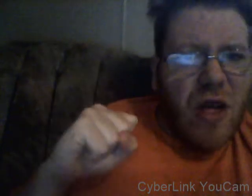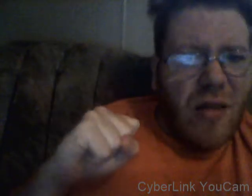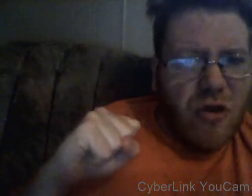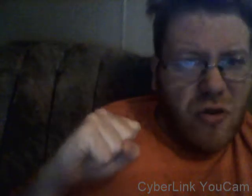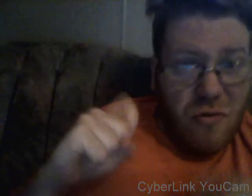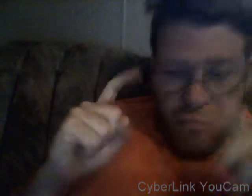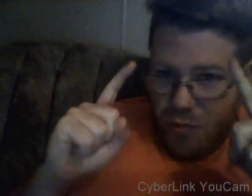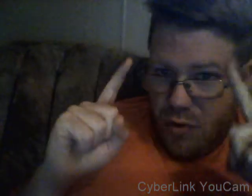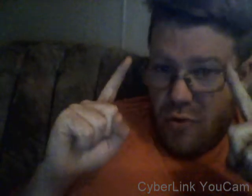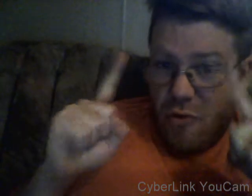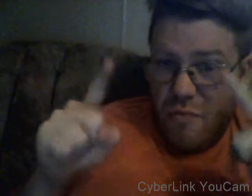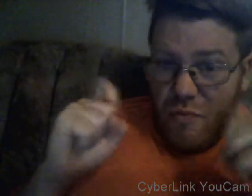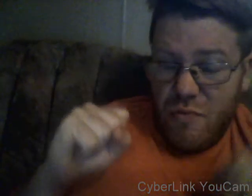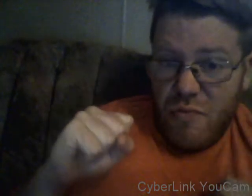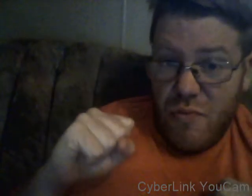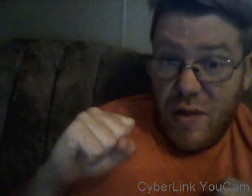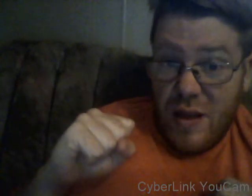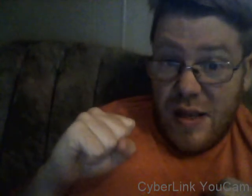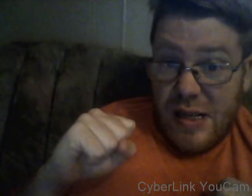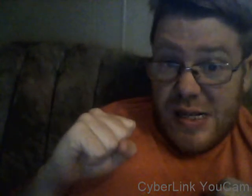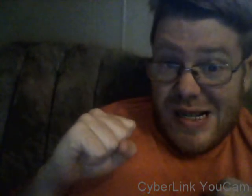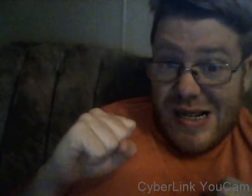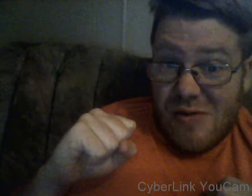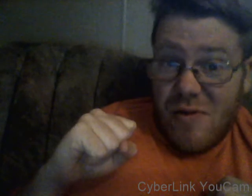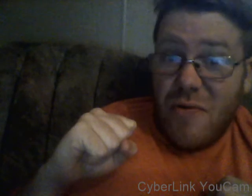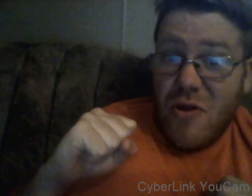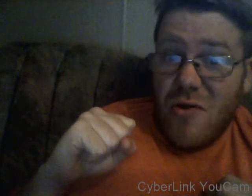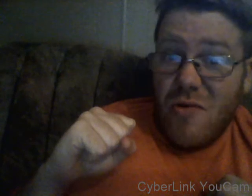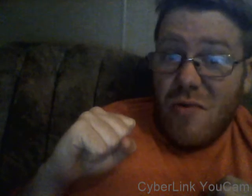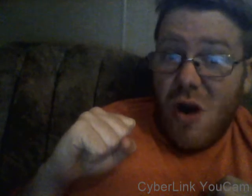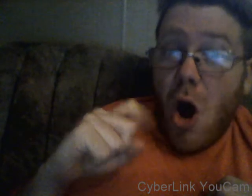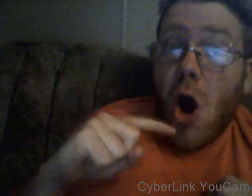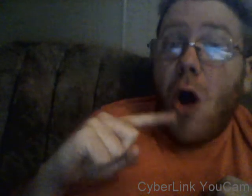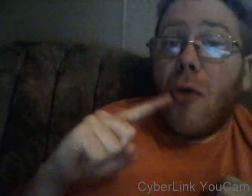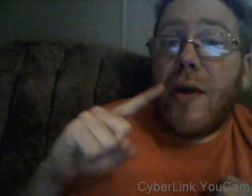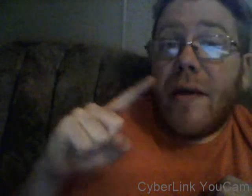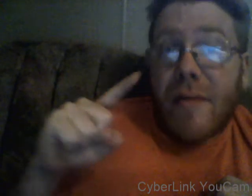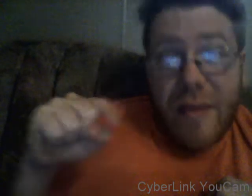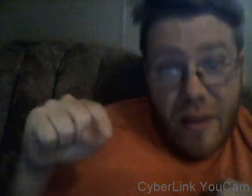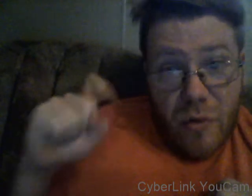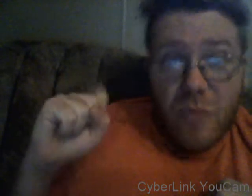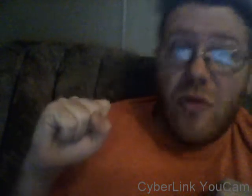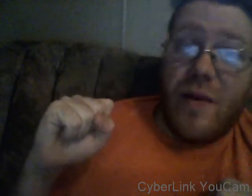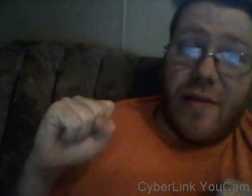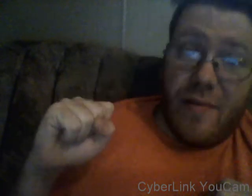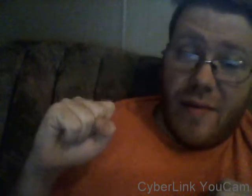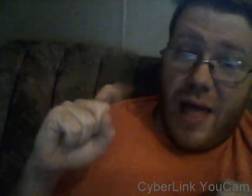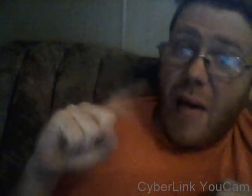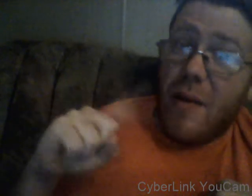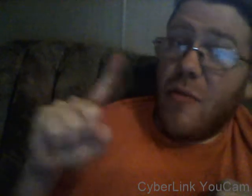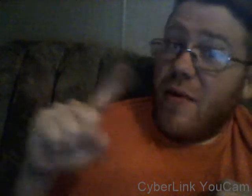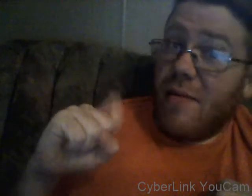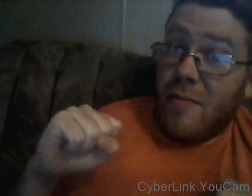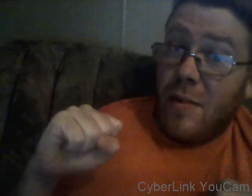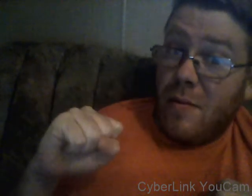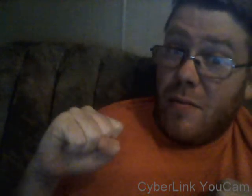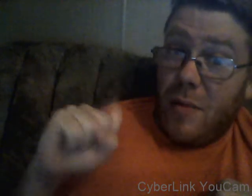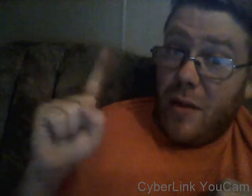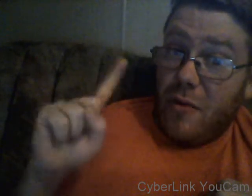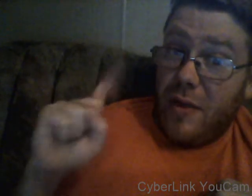challenge you to review all the Sailor Moon movies, animated movies, but I'm not doing